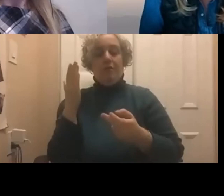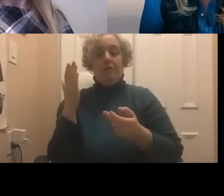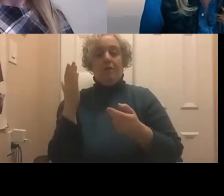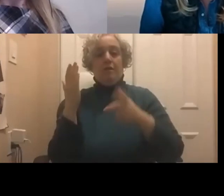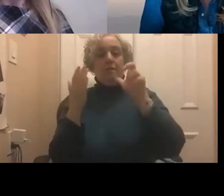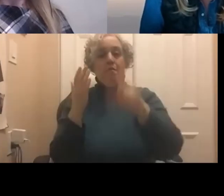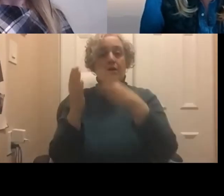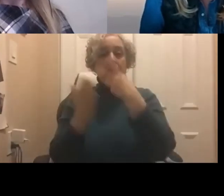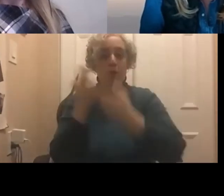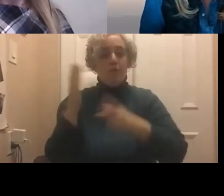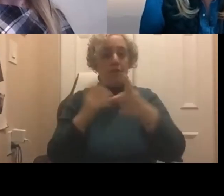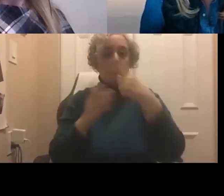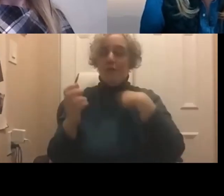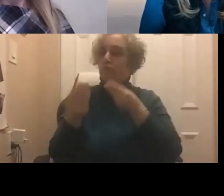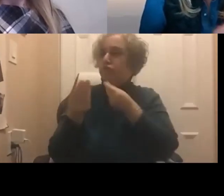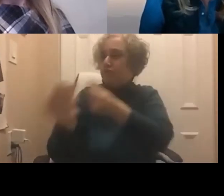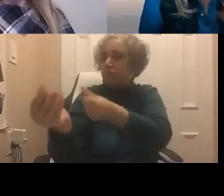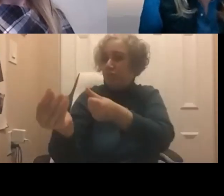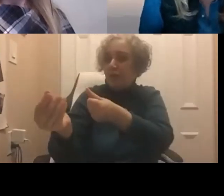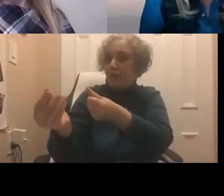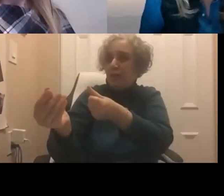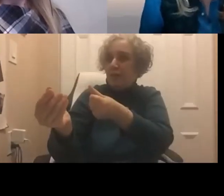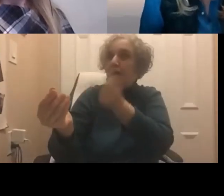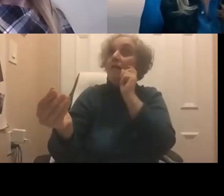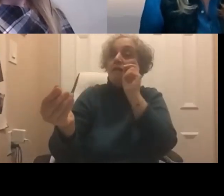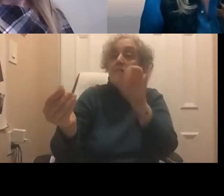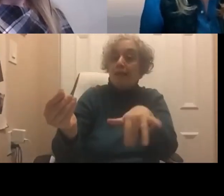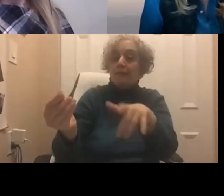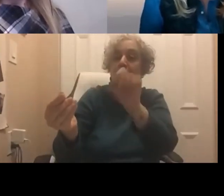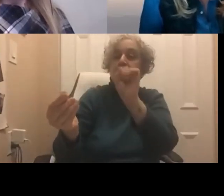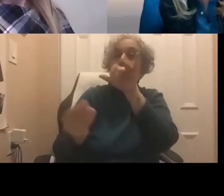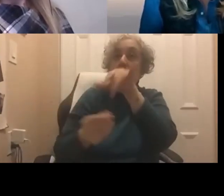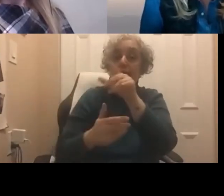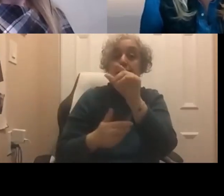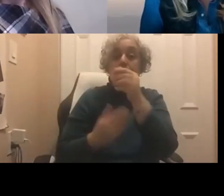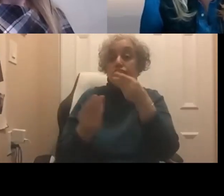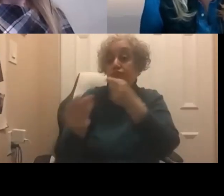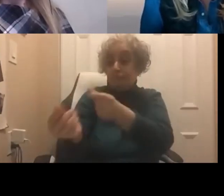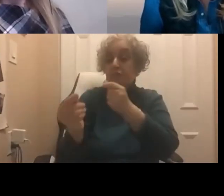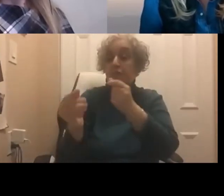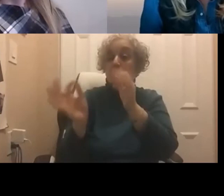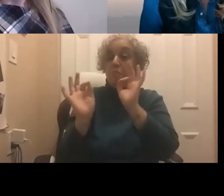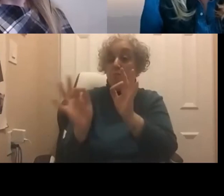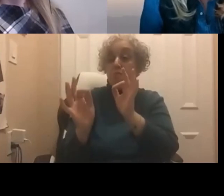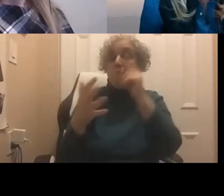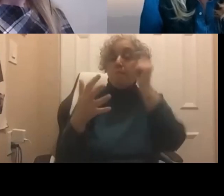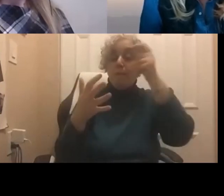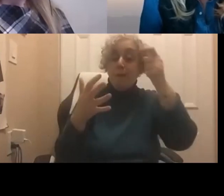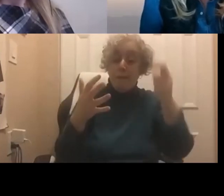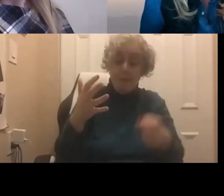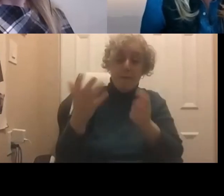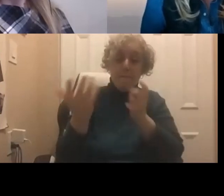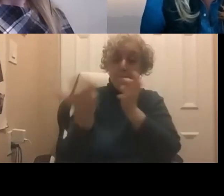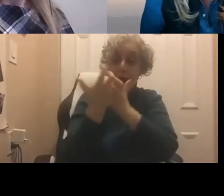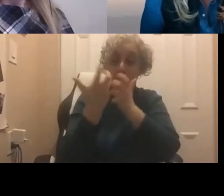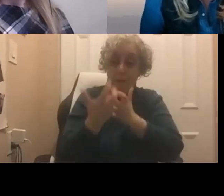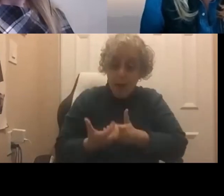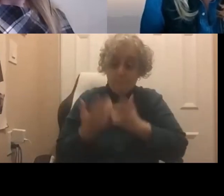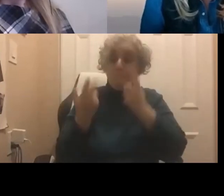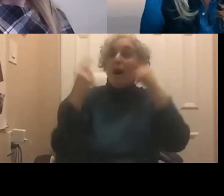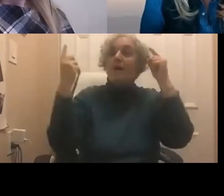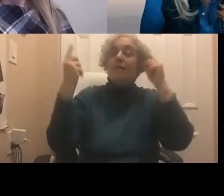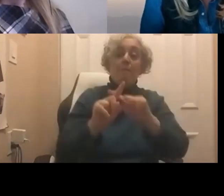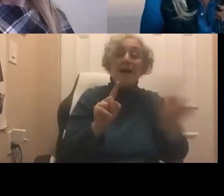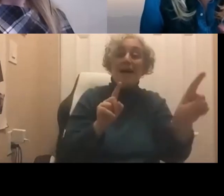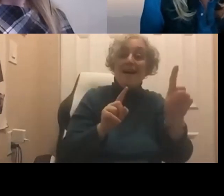about efficiency, it's all, well, yeah, it's efficient for X, Y, and Z. But the hybrid models allows for some